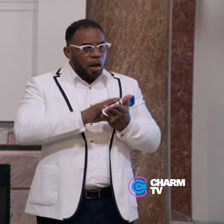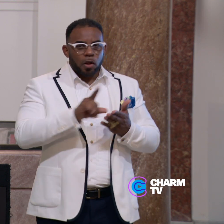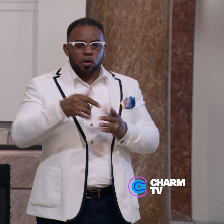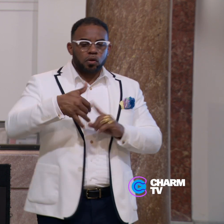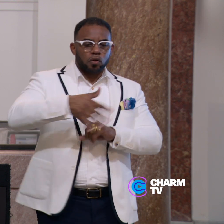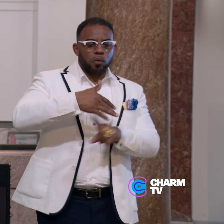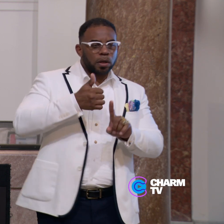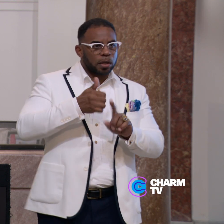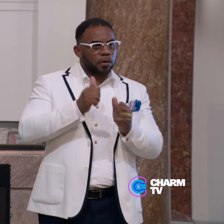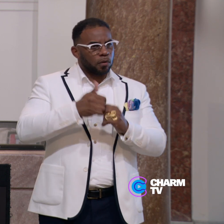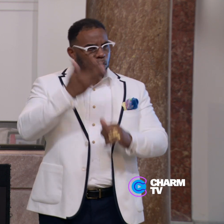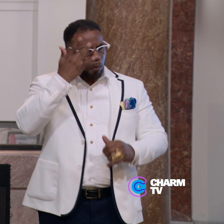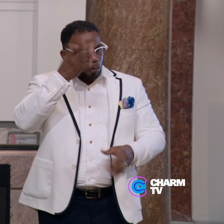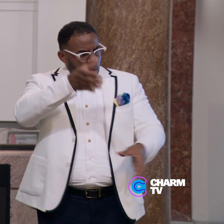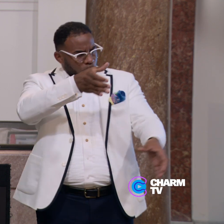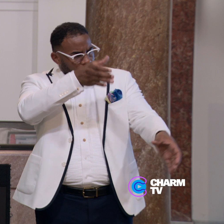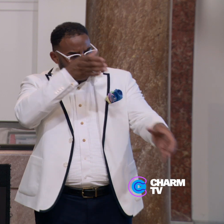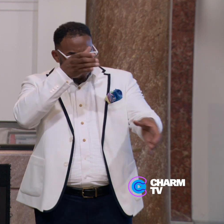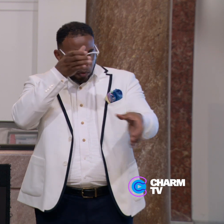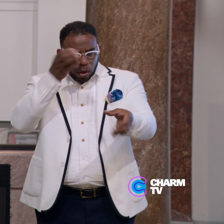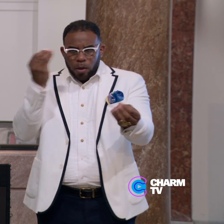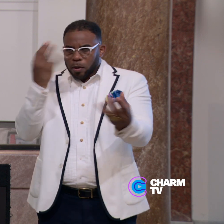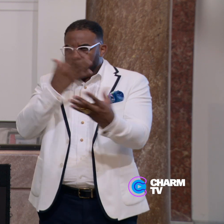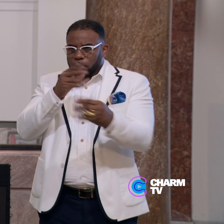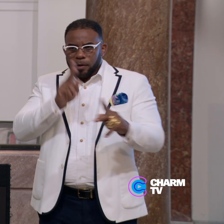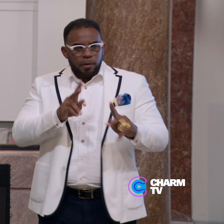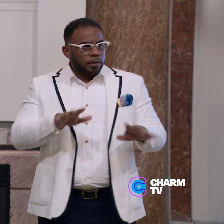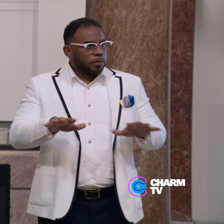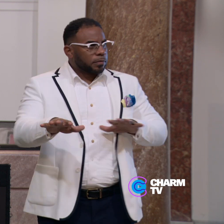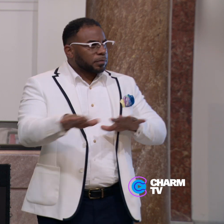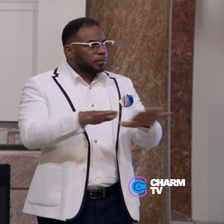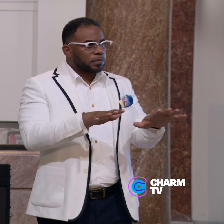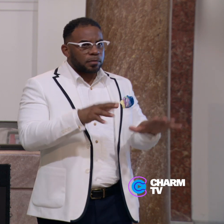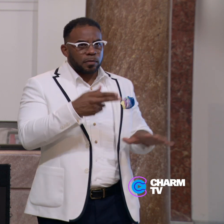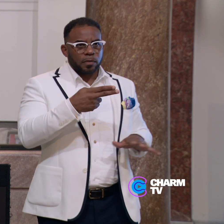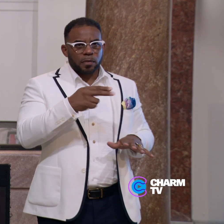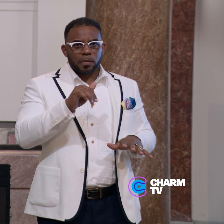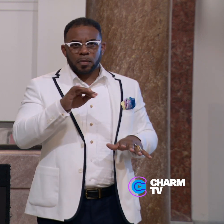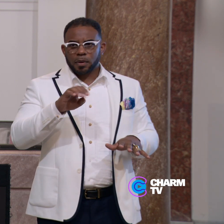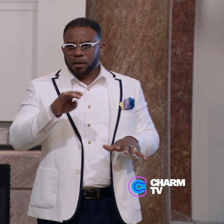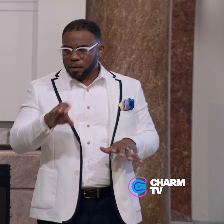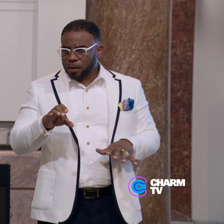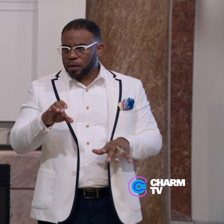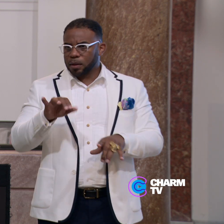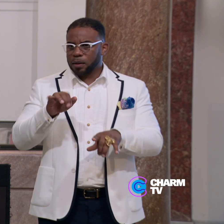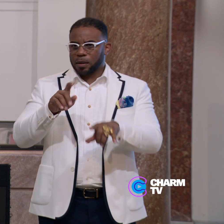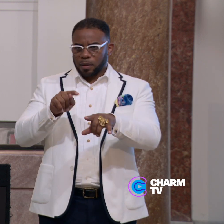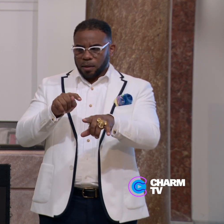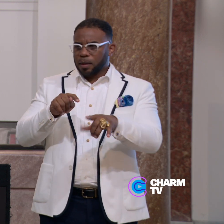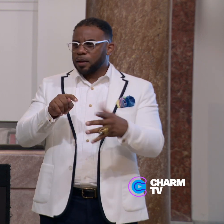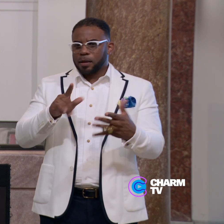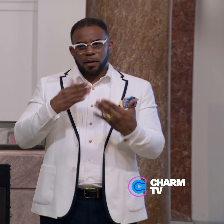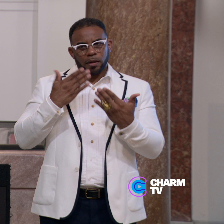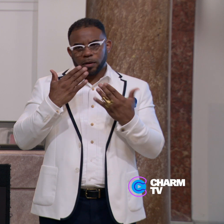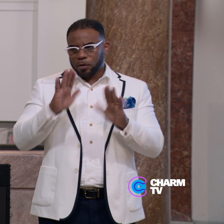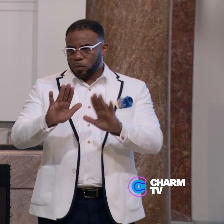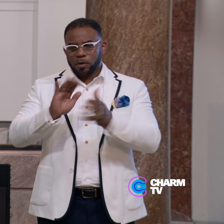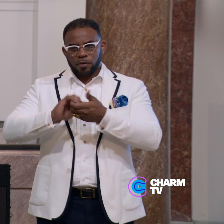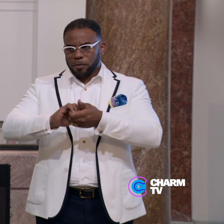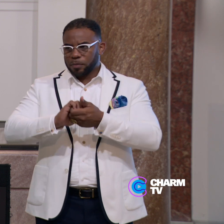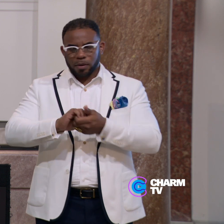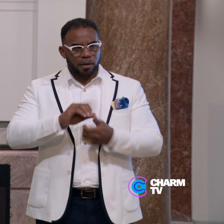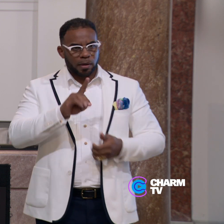surround yourself with brilliant minds and beautiful people and HABC Janet Abrahams have been a wonderful partner.